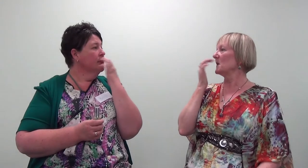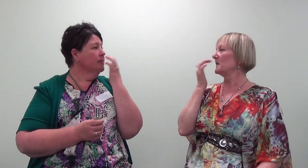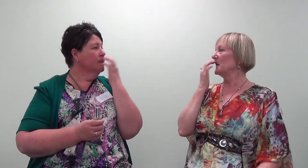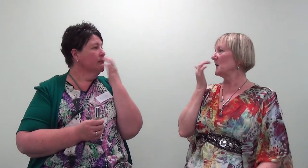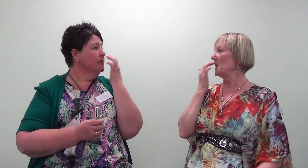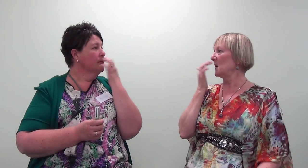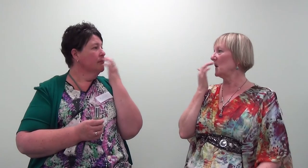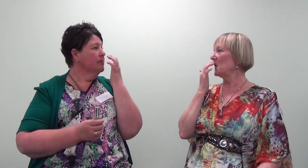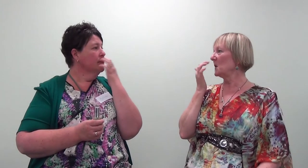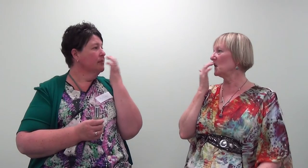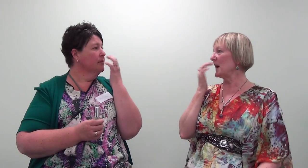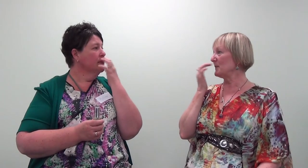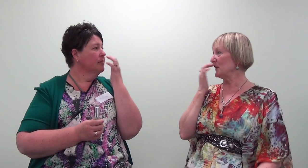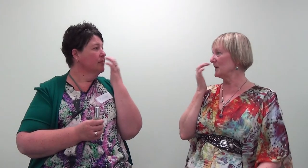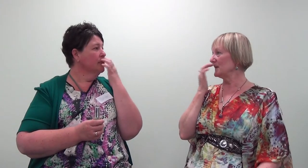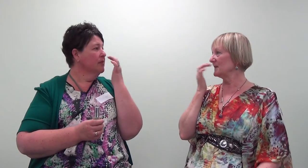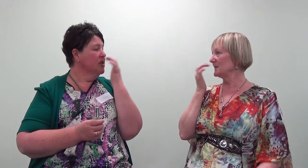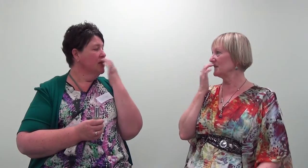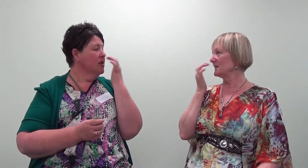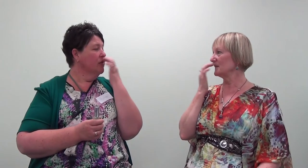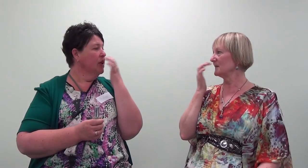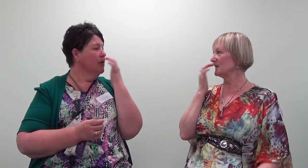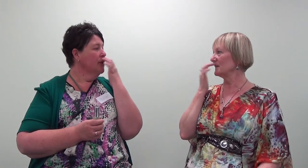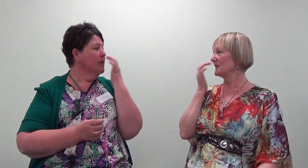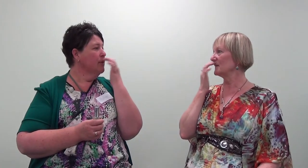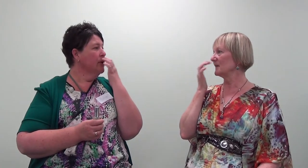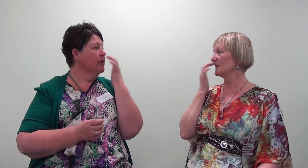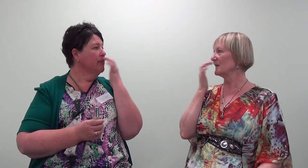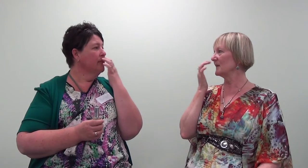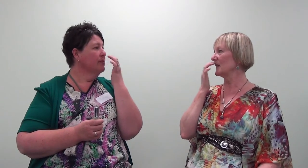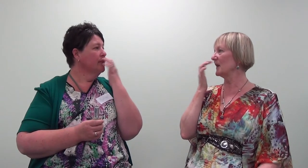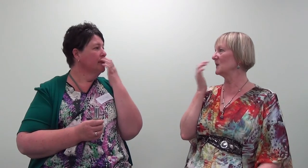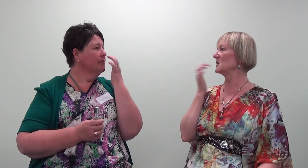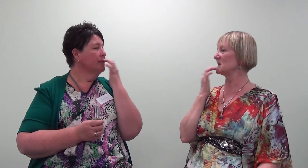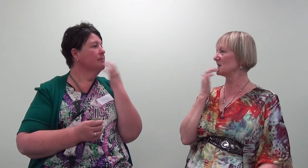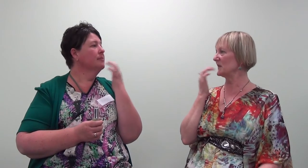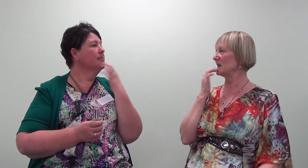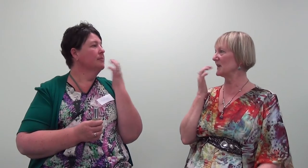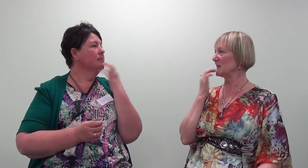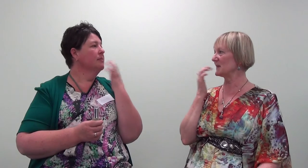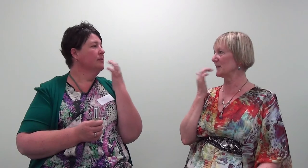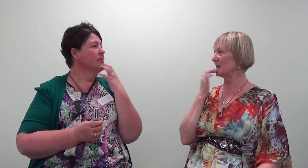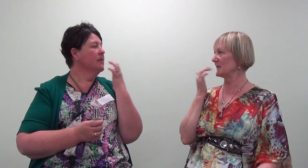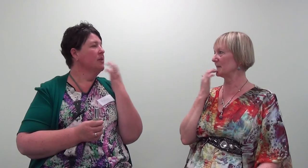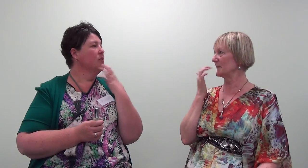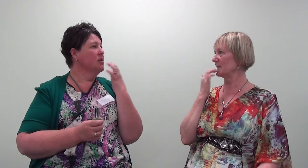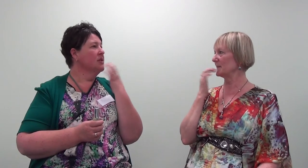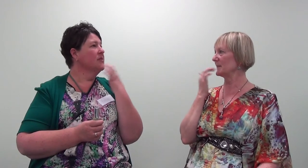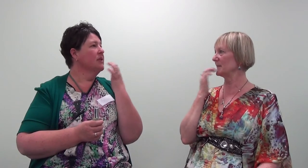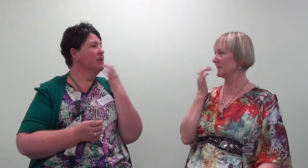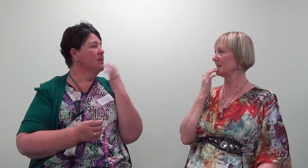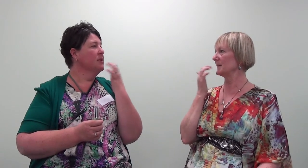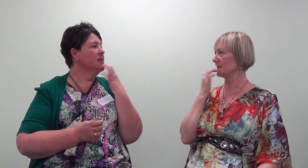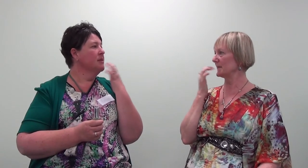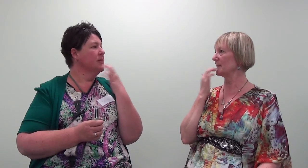Dissolving all that burden. Dissolving all that burden. That nauseous feeling in my stomach.